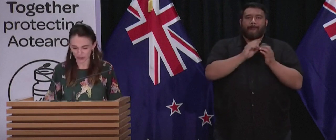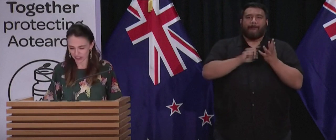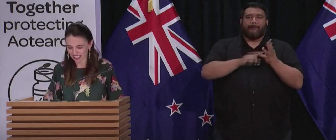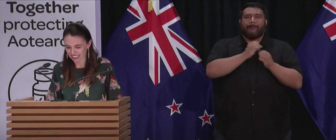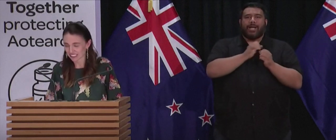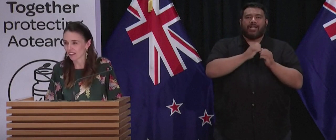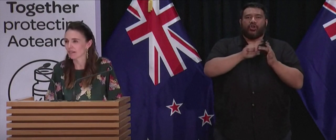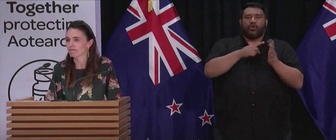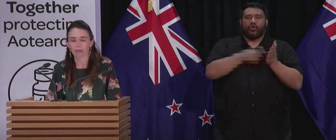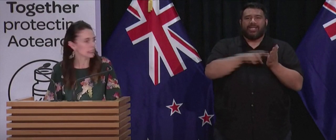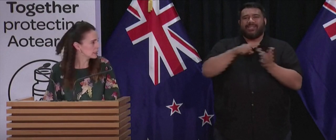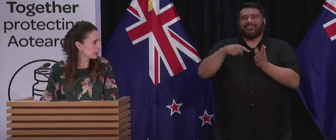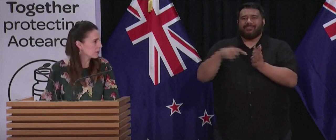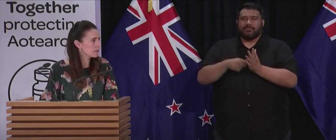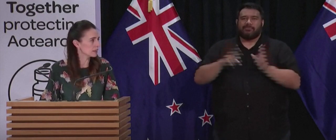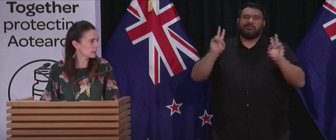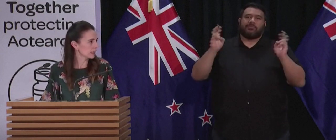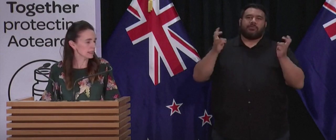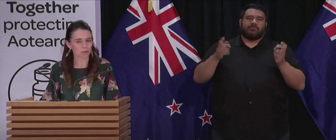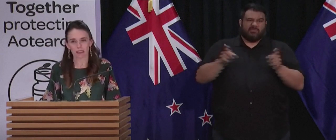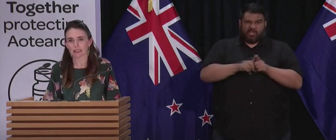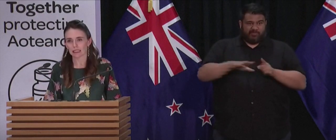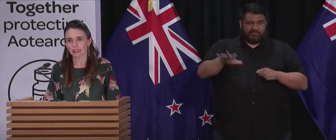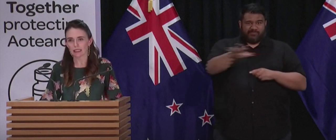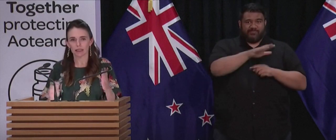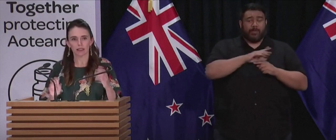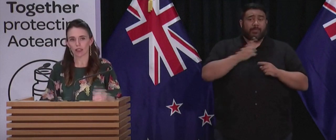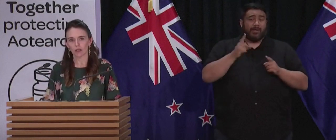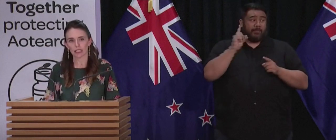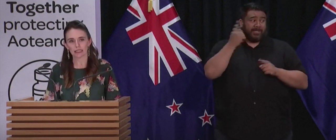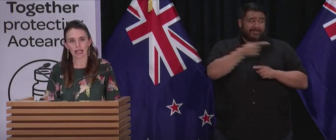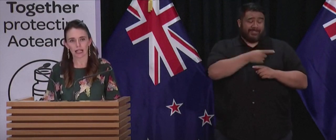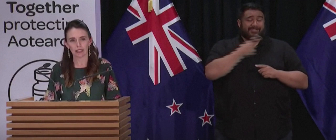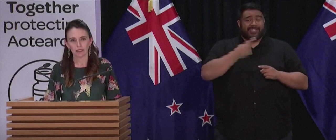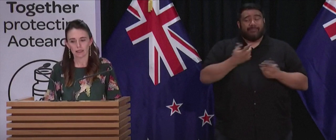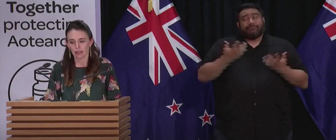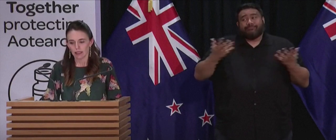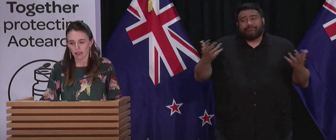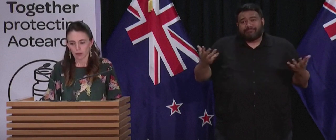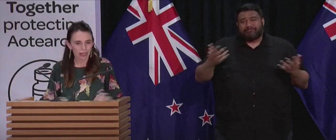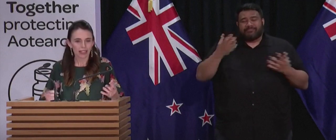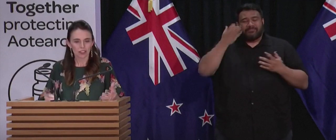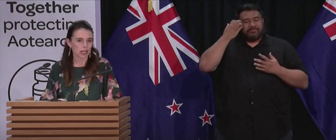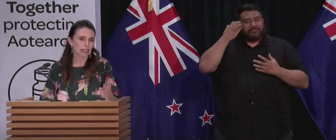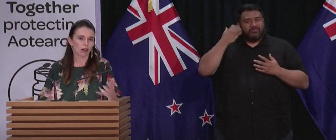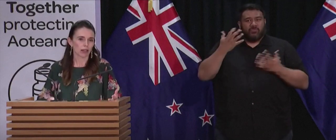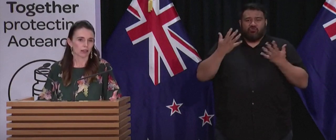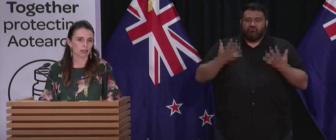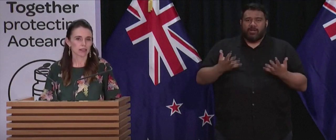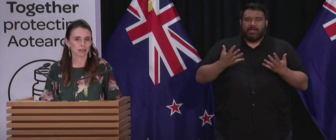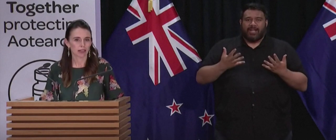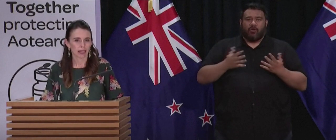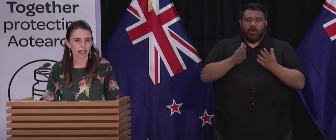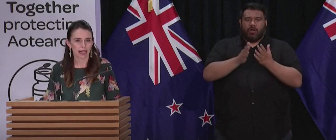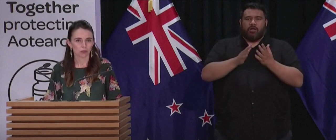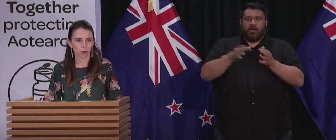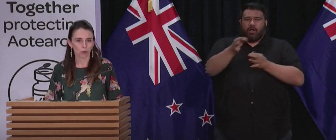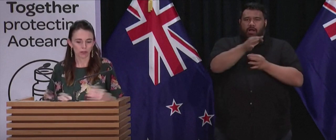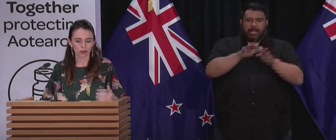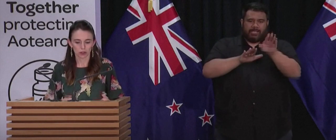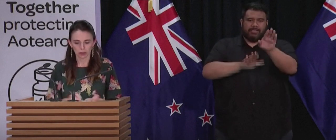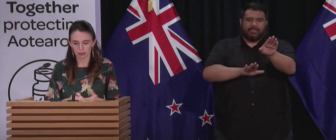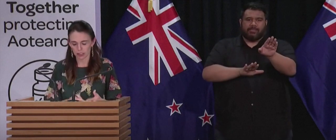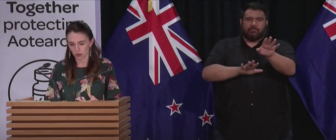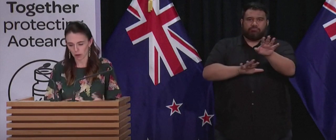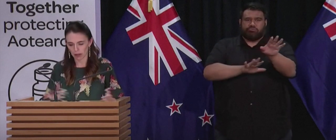everyone else thought at that time. But, you know, this is as the Minister has said. You know, these are... We are the Shaky Isles and